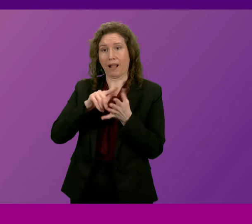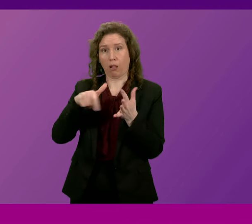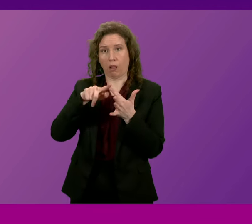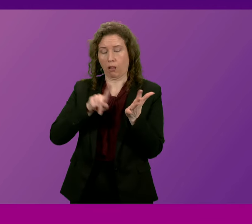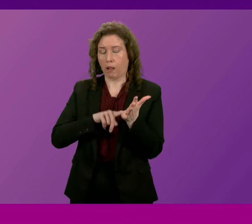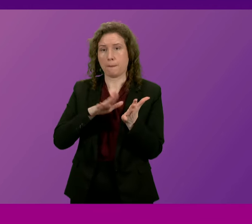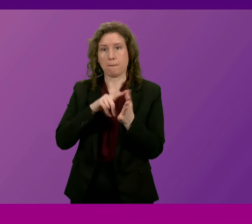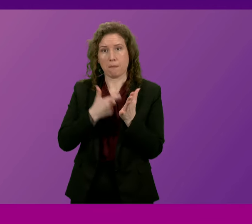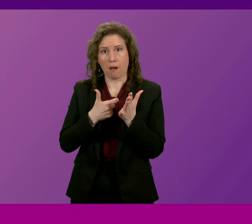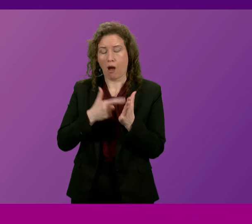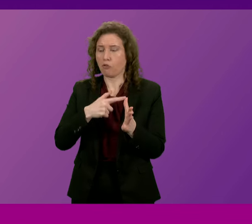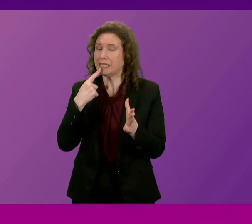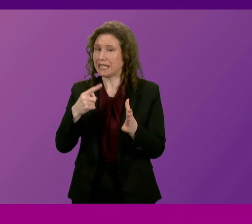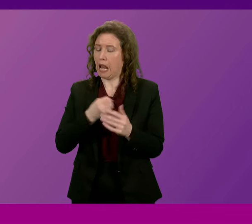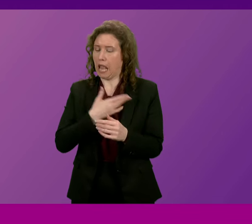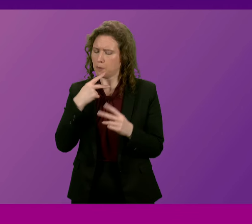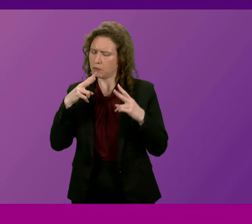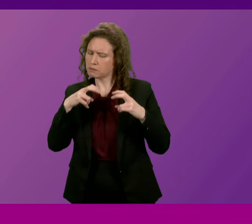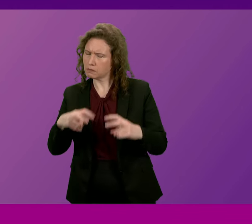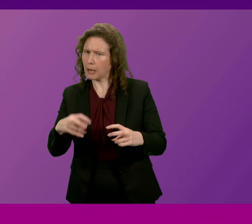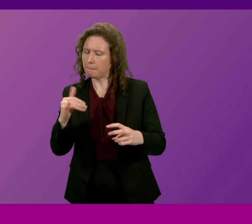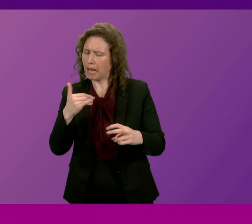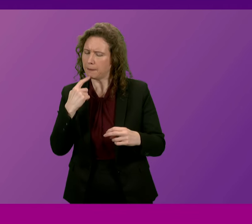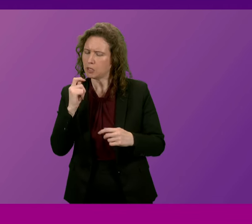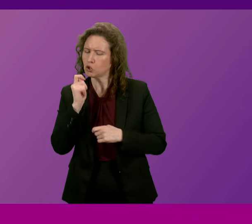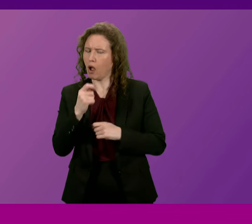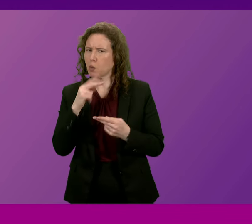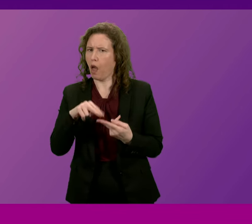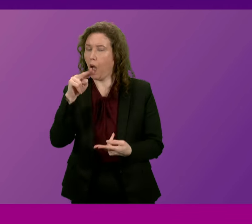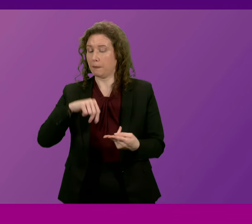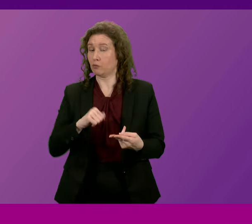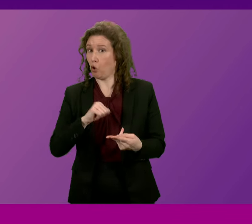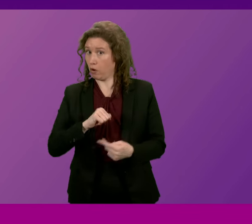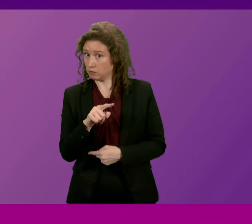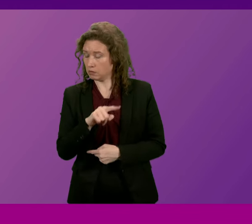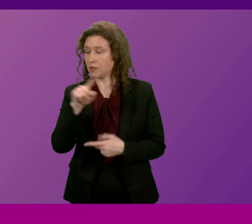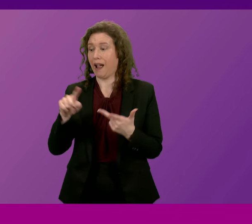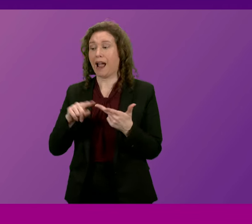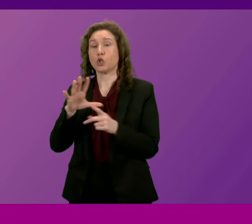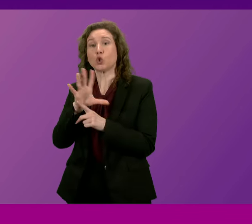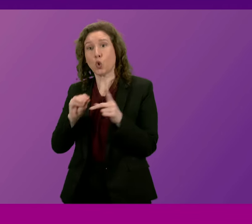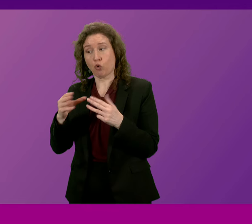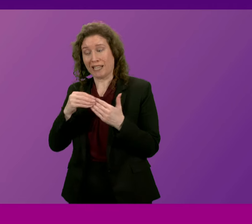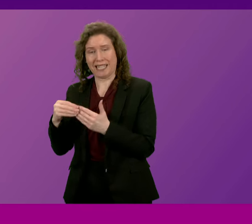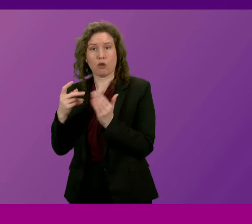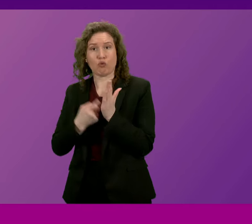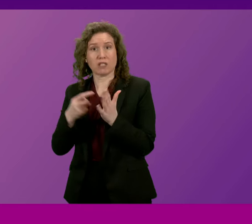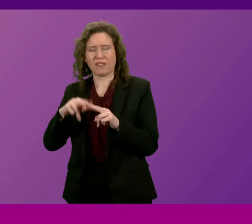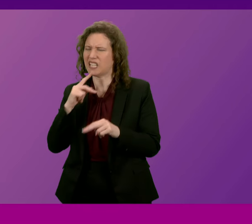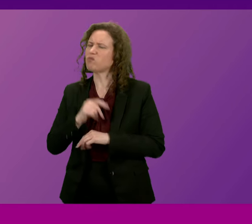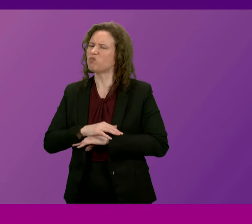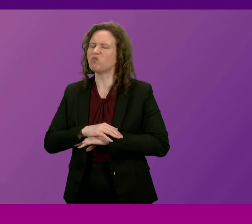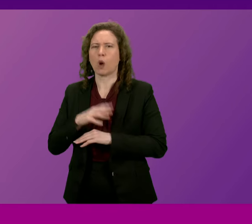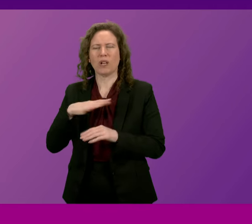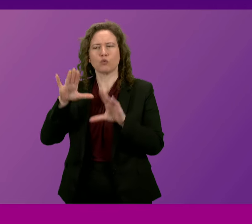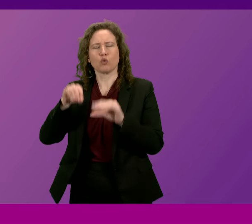would examine models to reintroduce some forms of charges in Scotland. And the Tory leader, Russell Finlay, has openly talked about ending